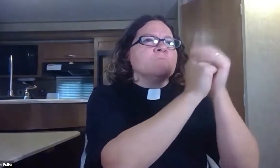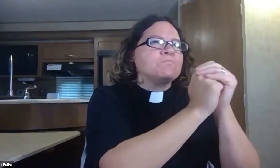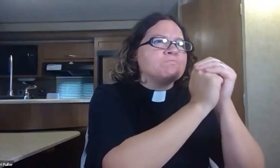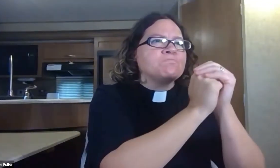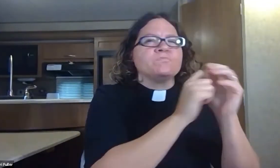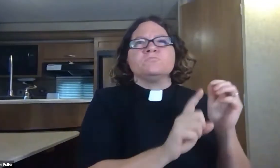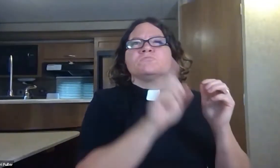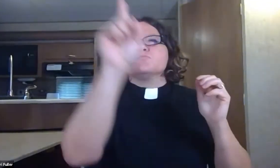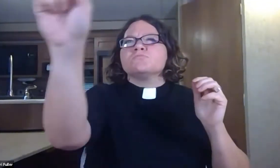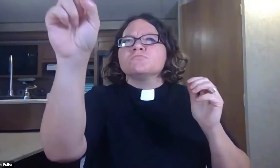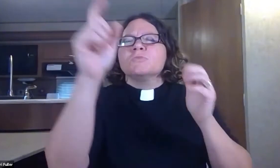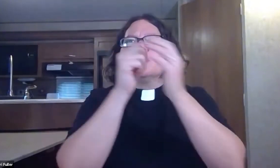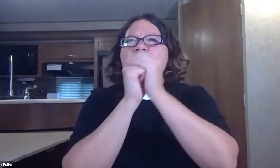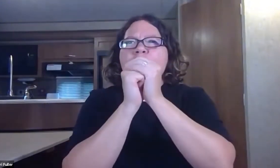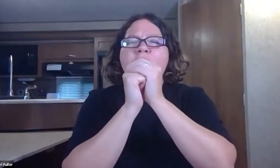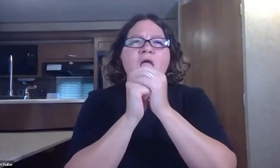that Jesus takes care of himself.